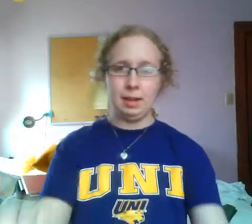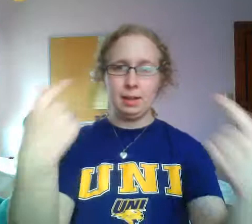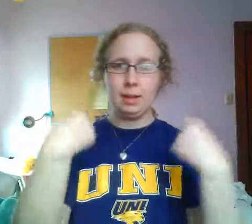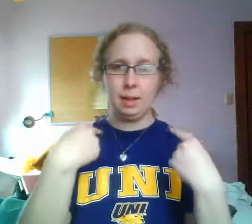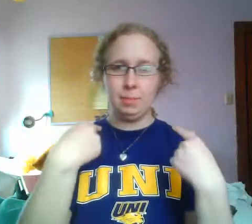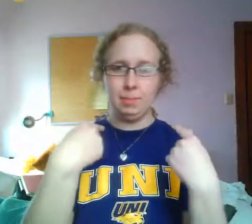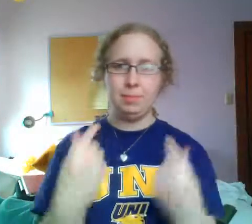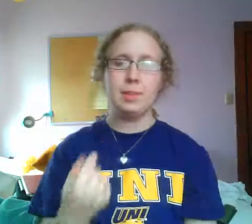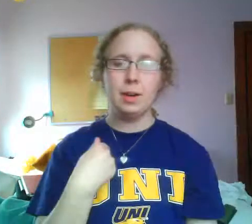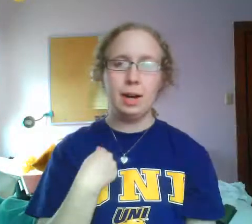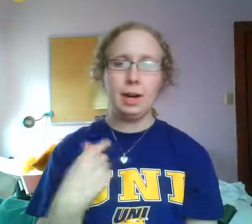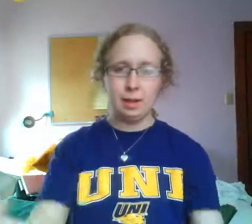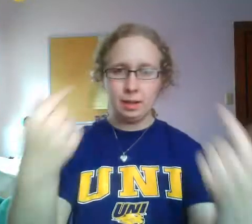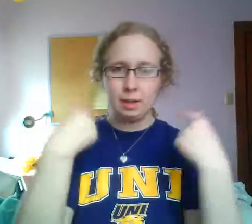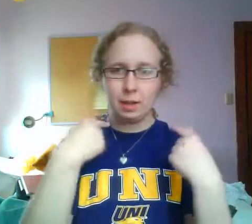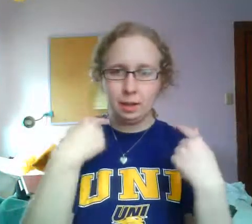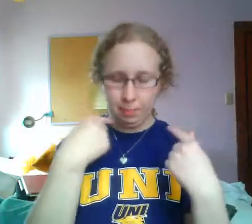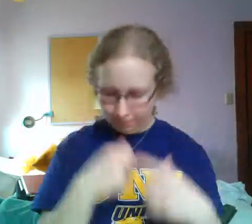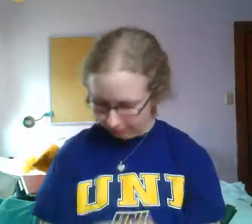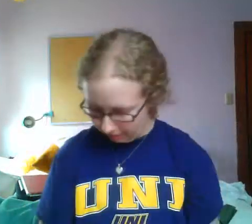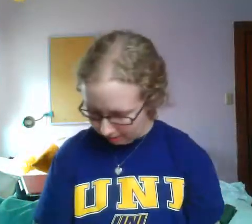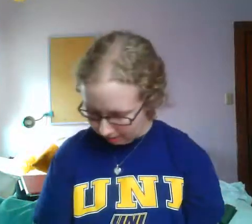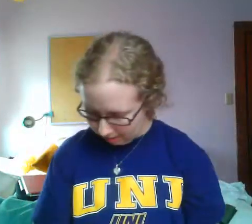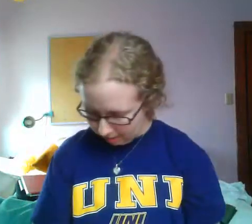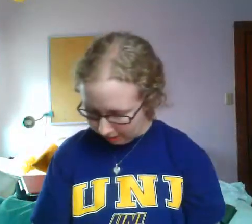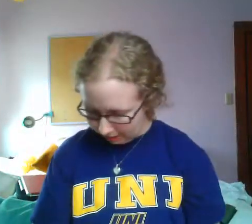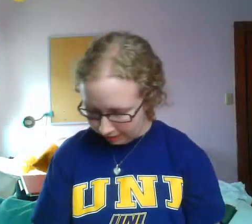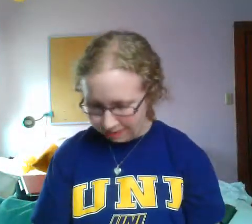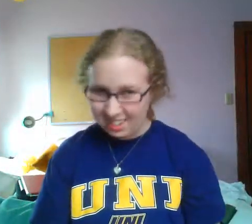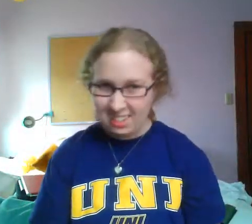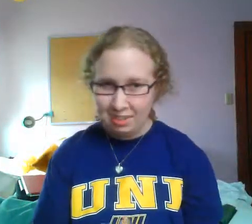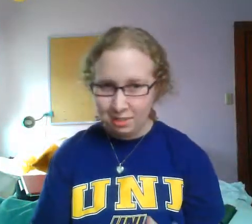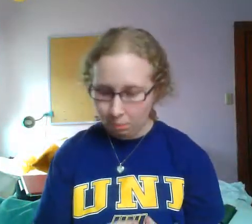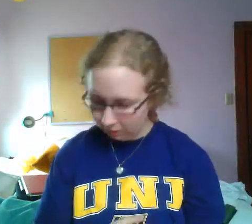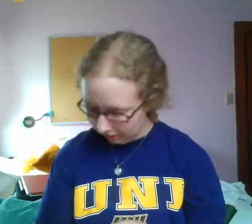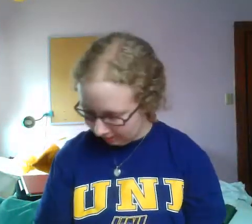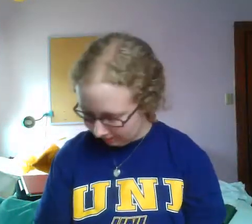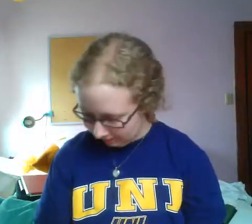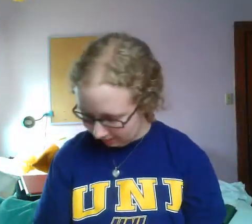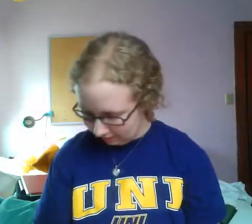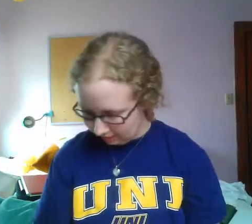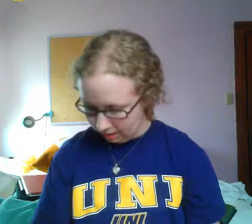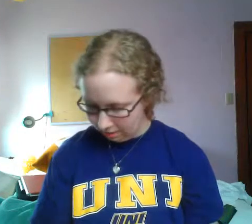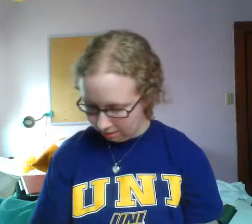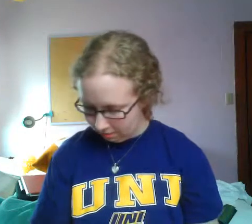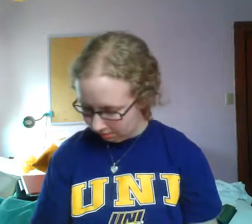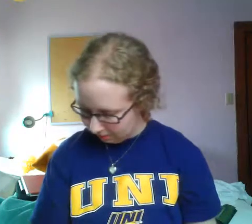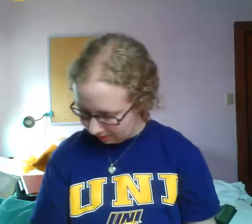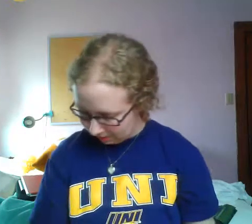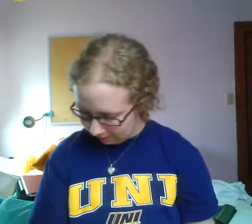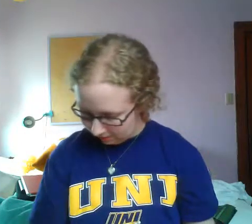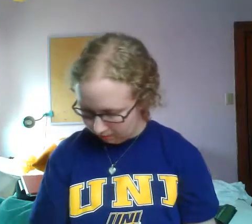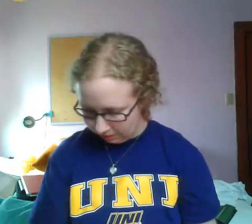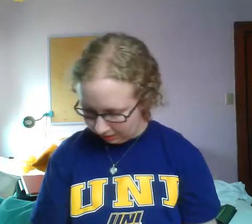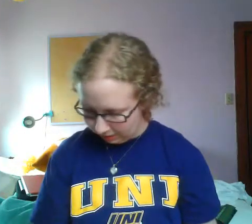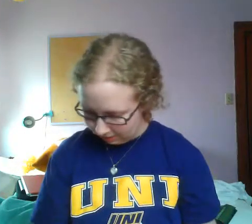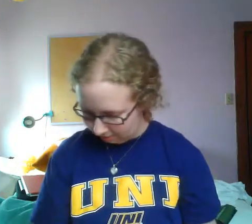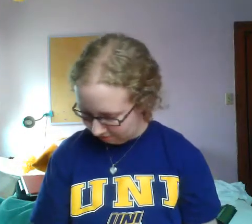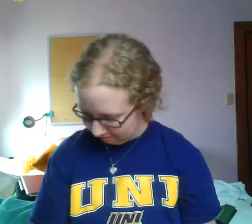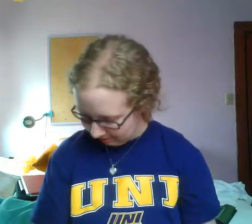come. I come. And then she has kind of a complicated sentence, now, if you ain't serious about getting hitched with me,